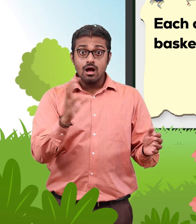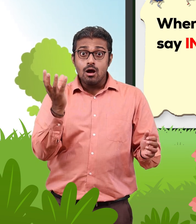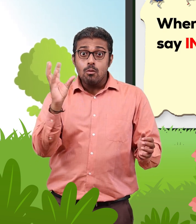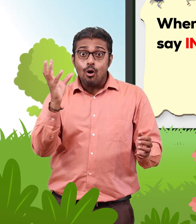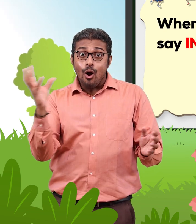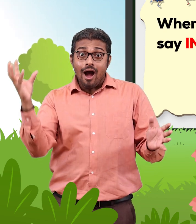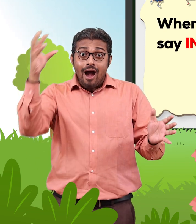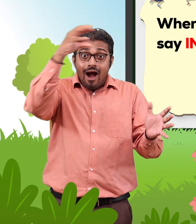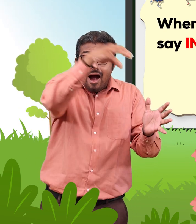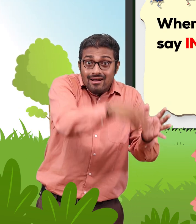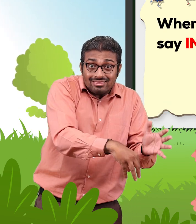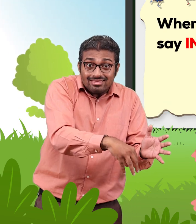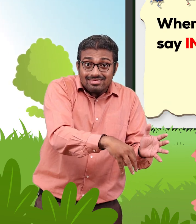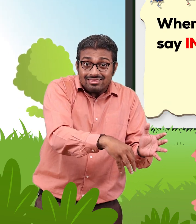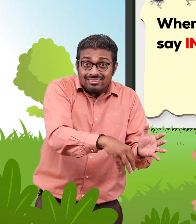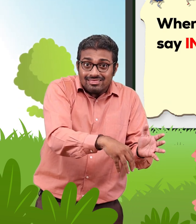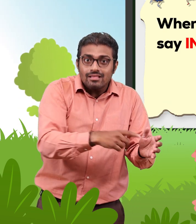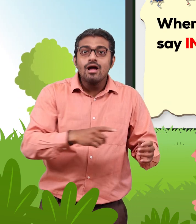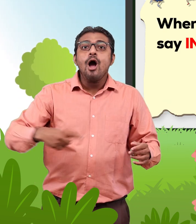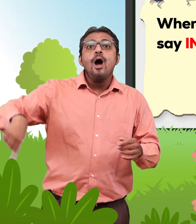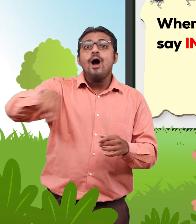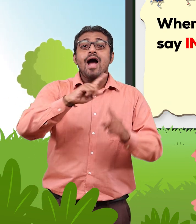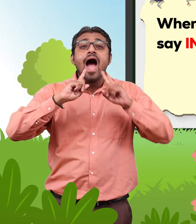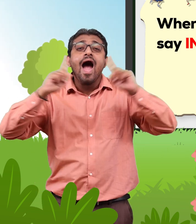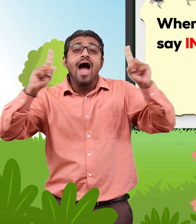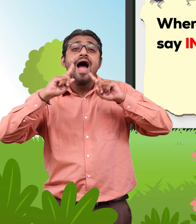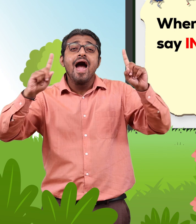When the ball goes inside, other children will say in